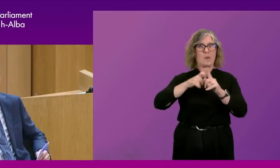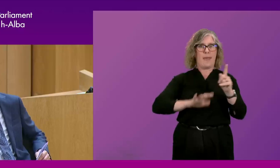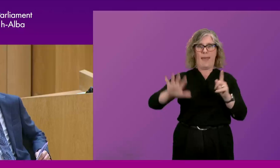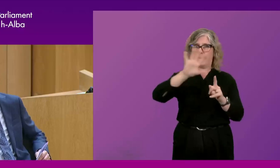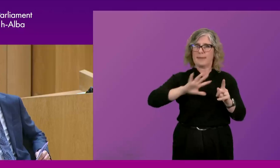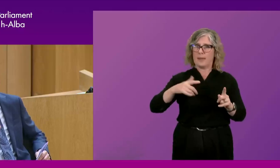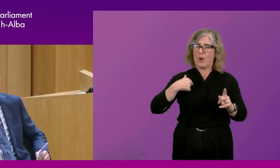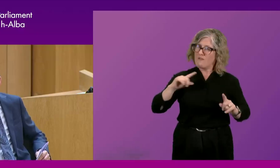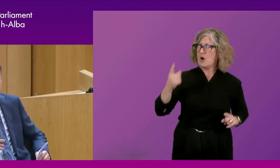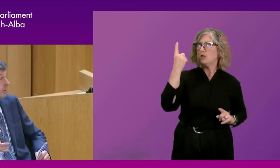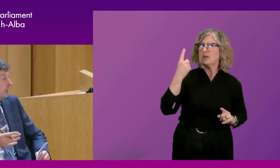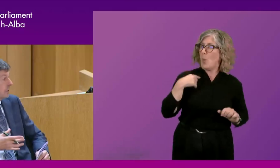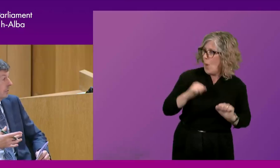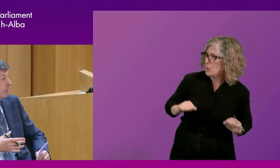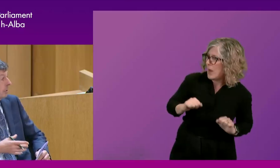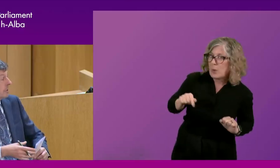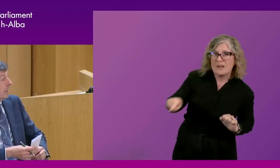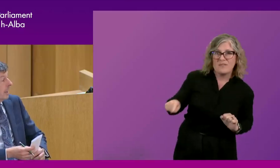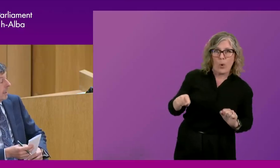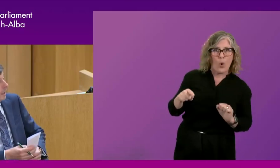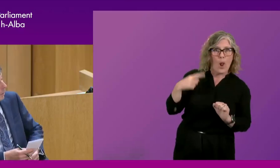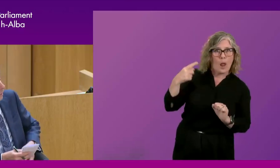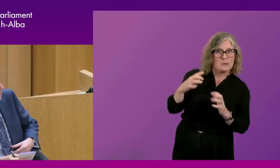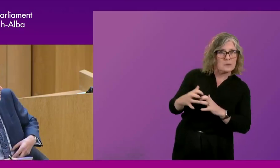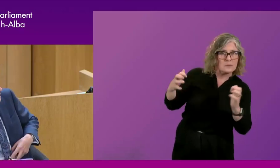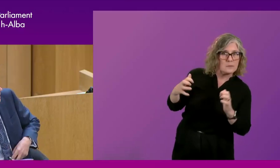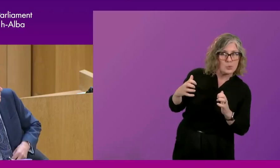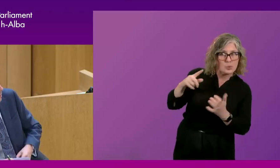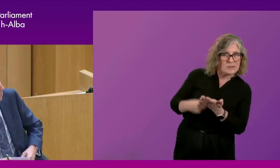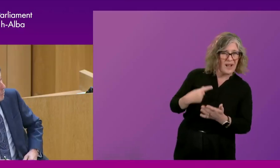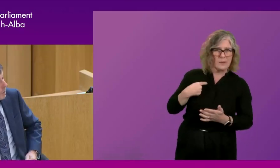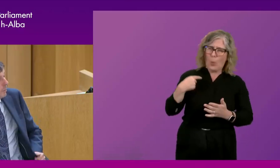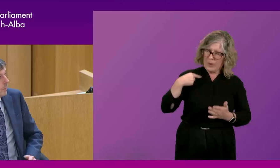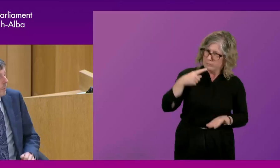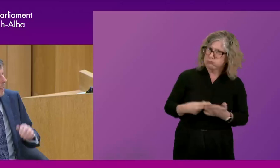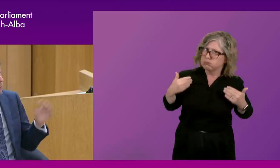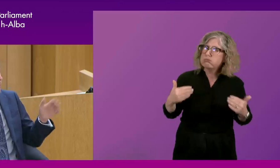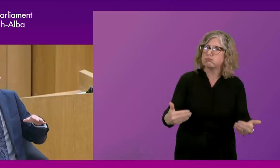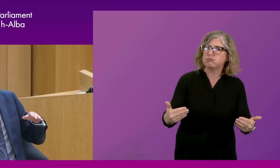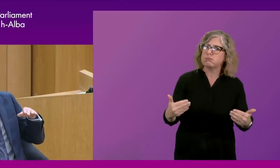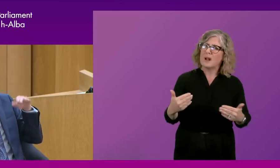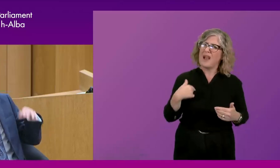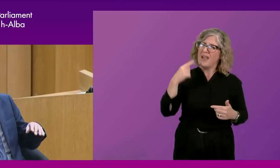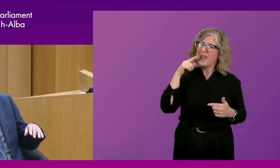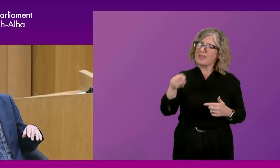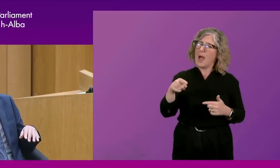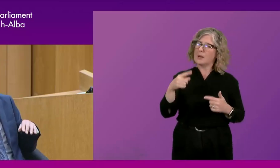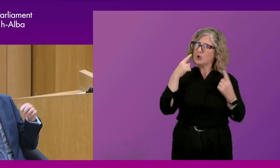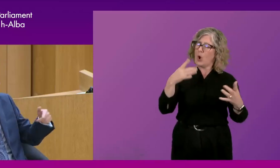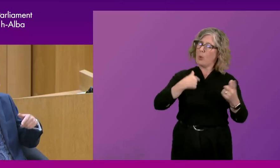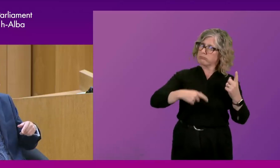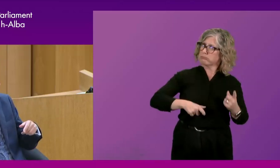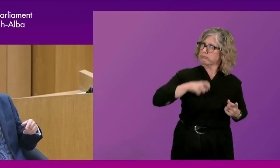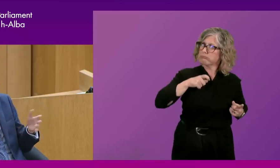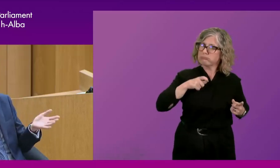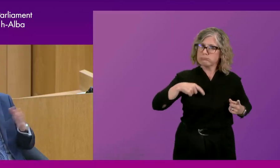weren't waiting for Westminster to legislate for us. And I, think that that put, that reflected a new confidence about Scotland